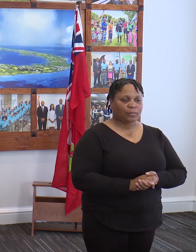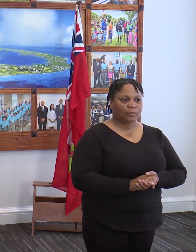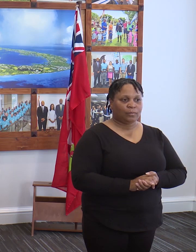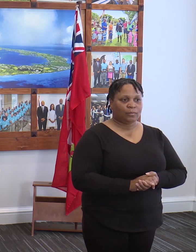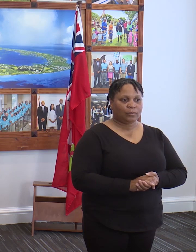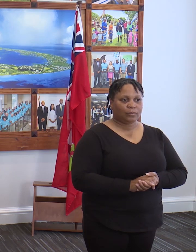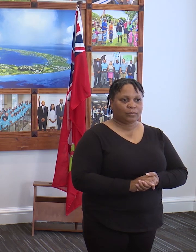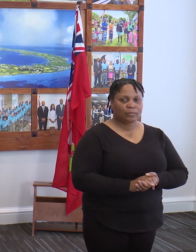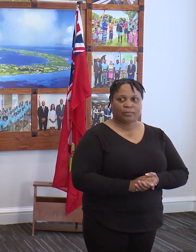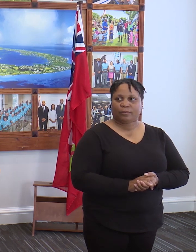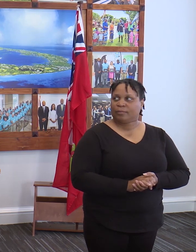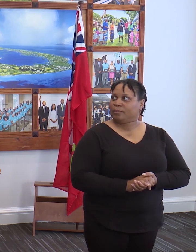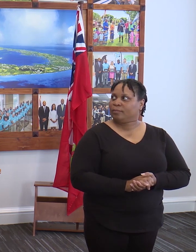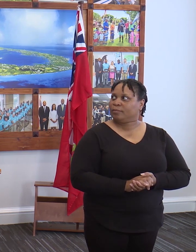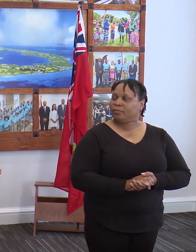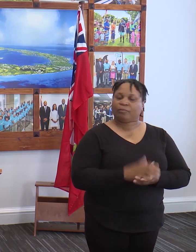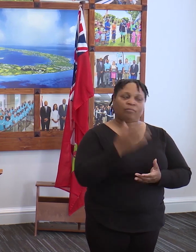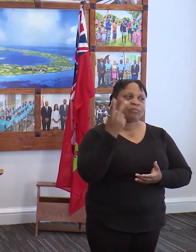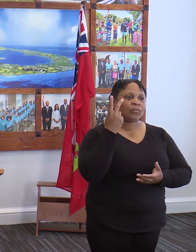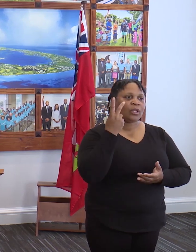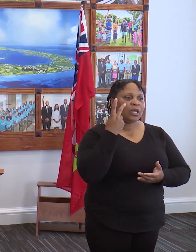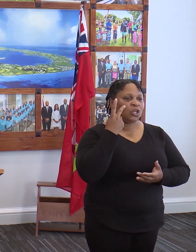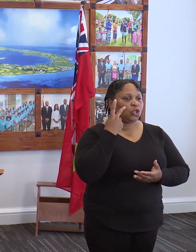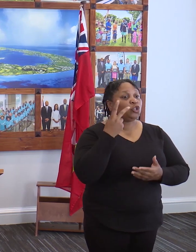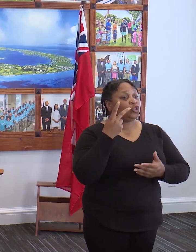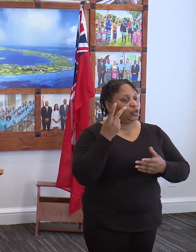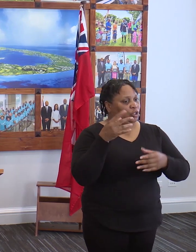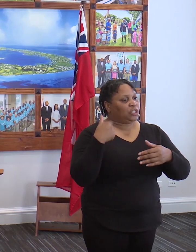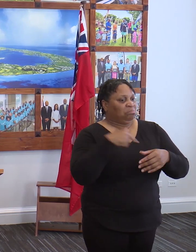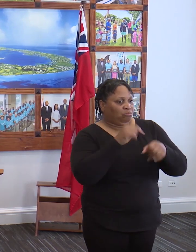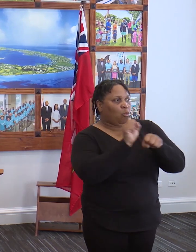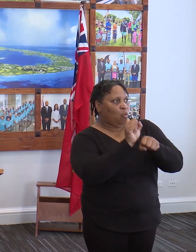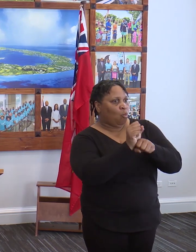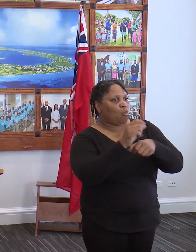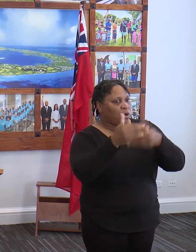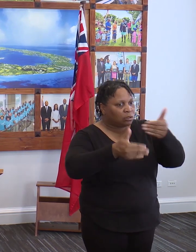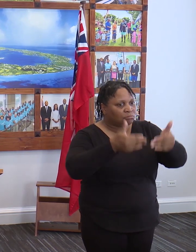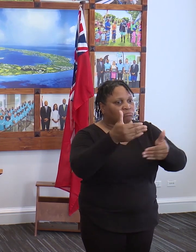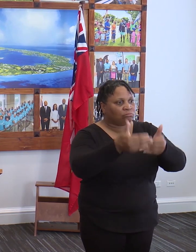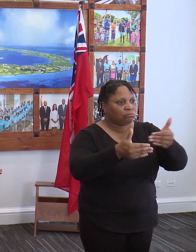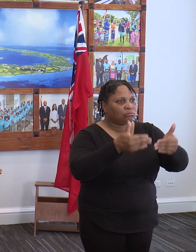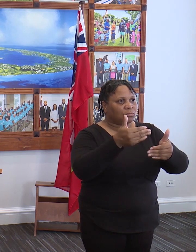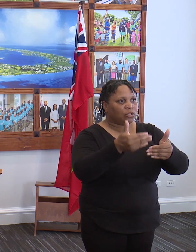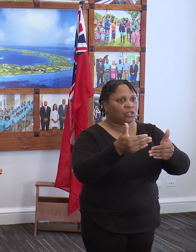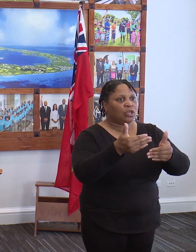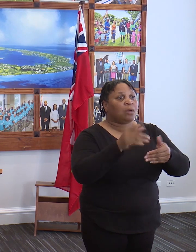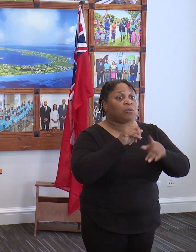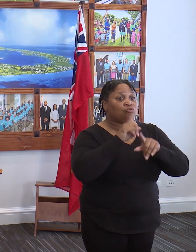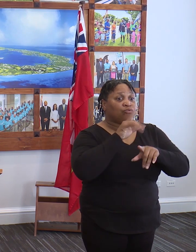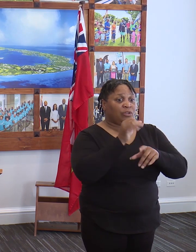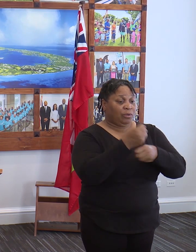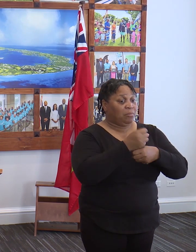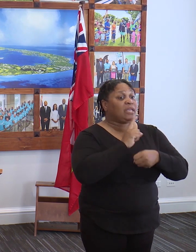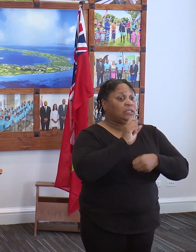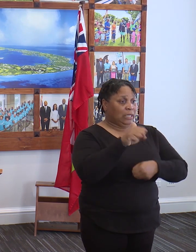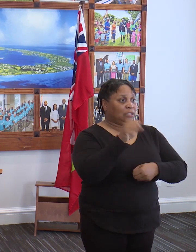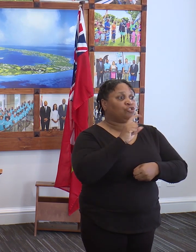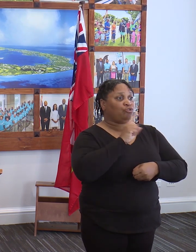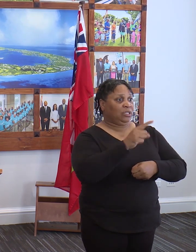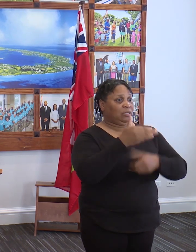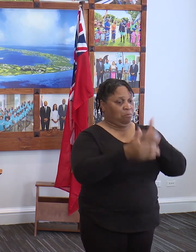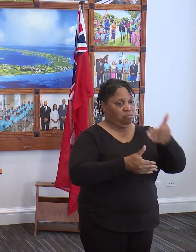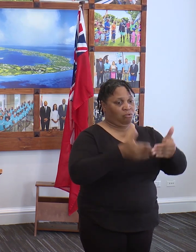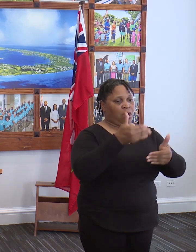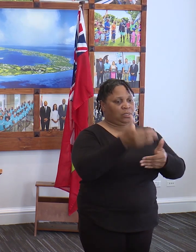We are still working through those processes. We do know that the Act makes it abundantly clear that there is a process. We